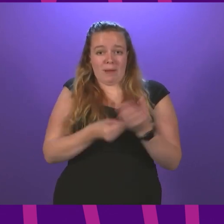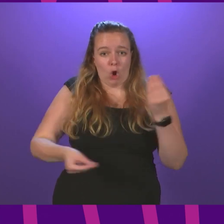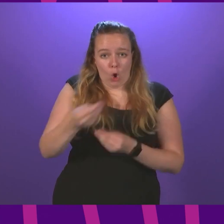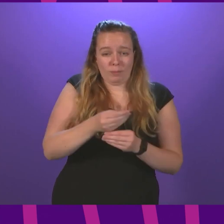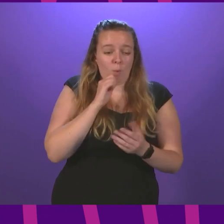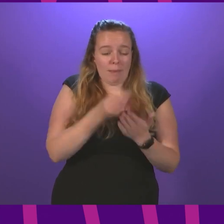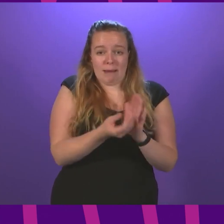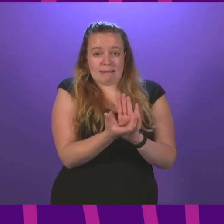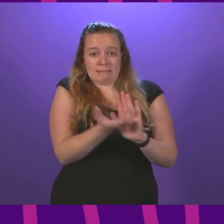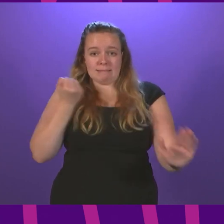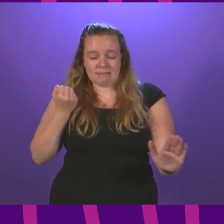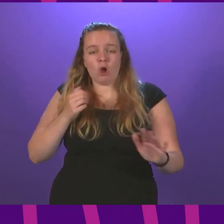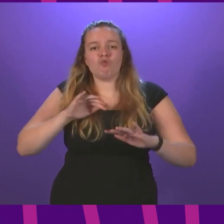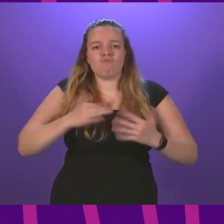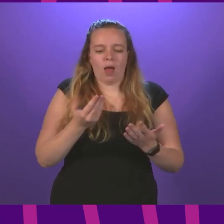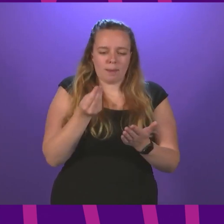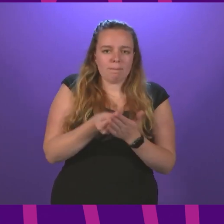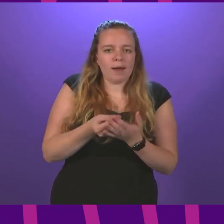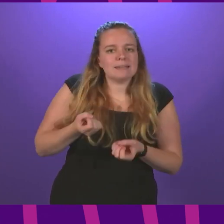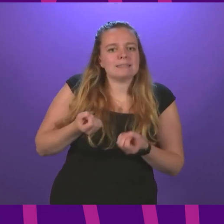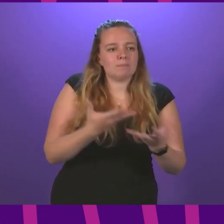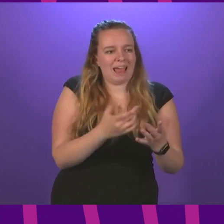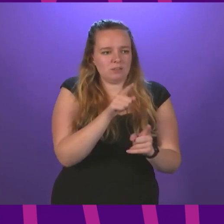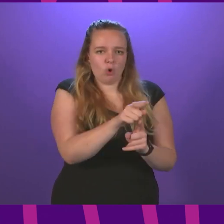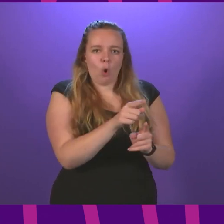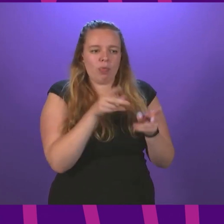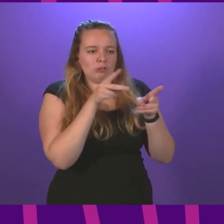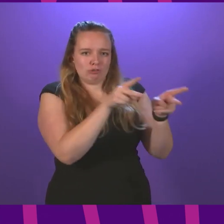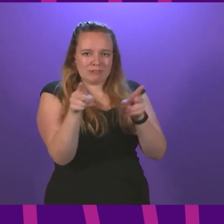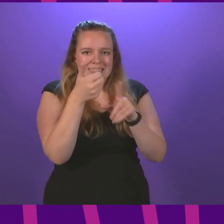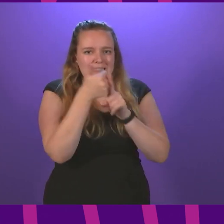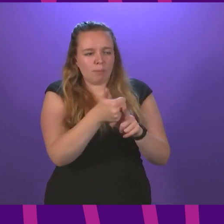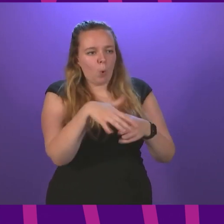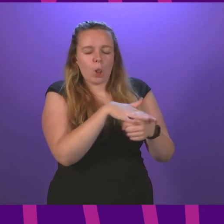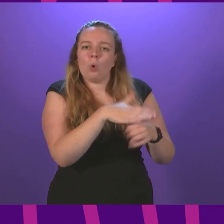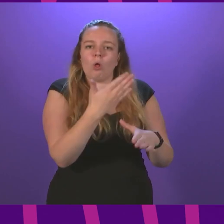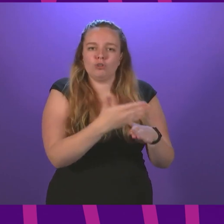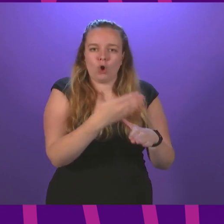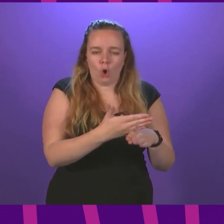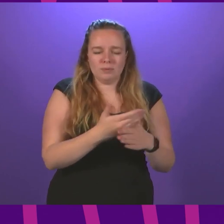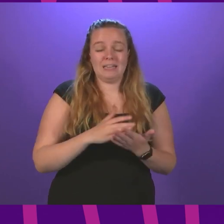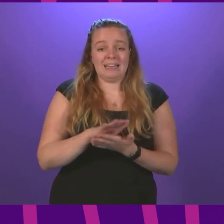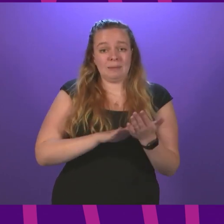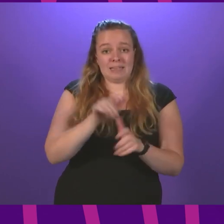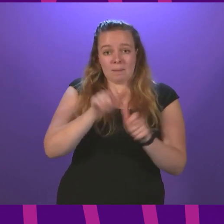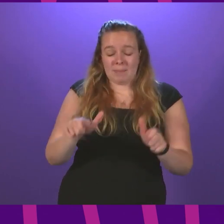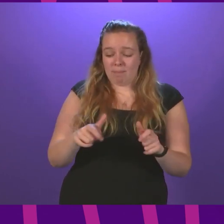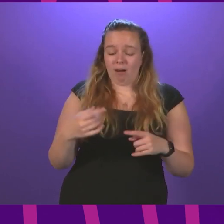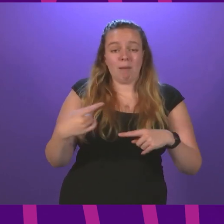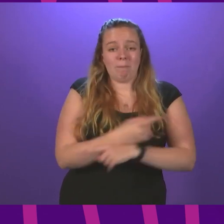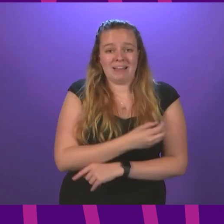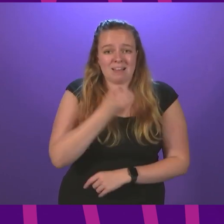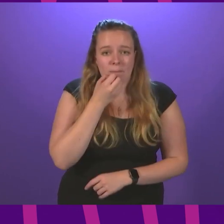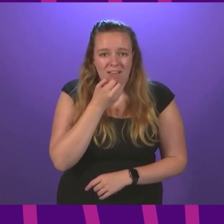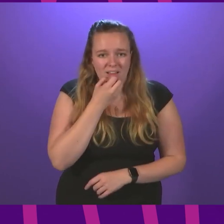that money out, rather than seeing this money spent on our high streets supporting local jobs. It will mean people skipping meals,